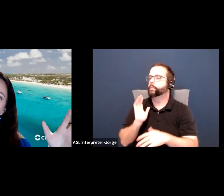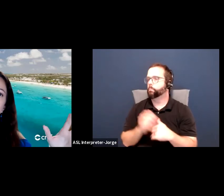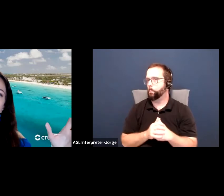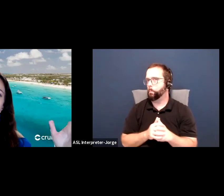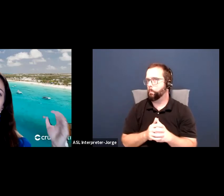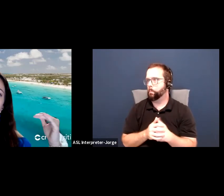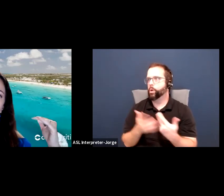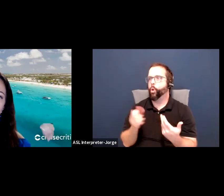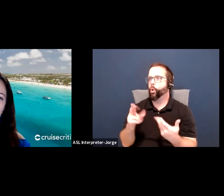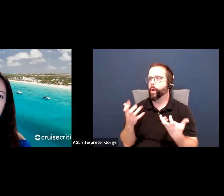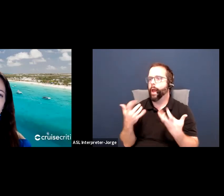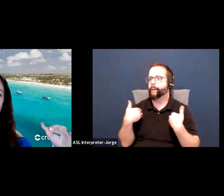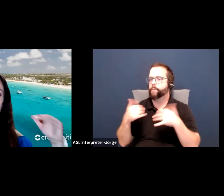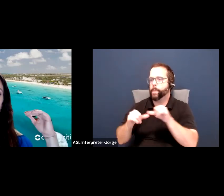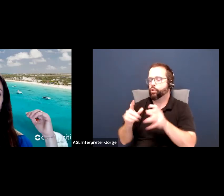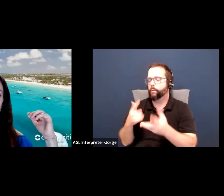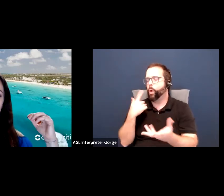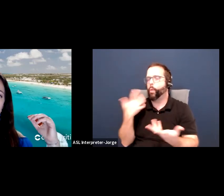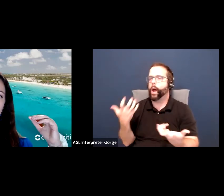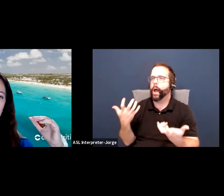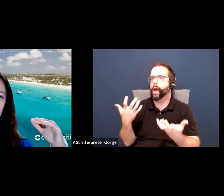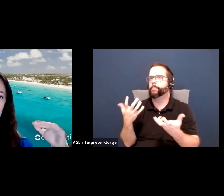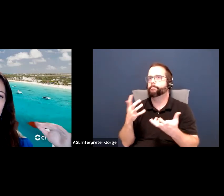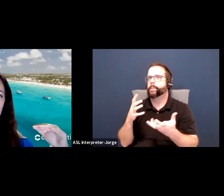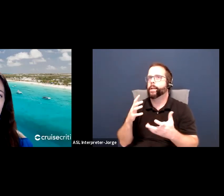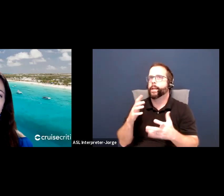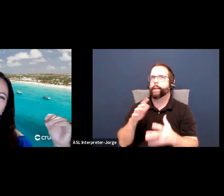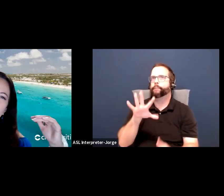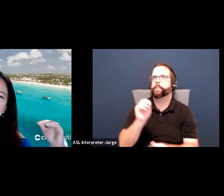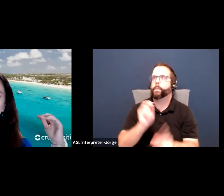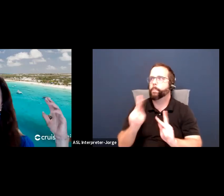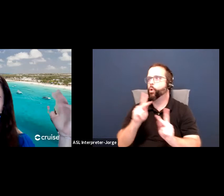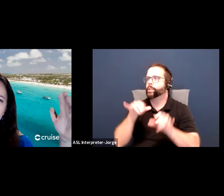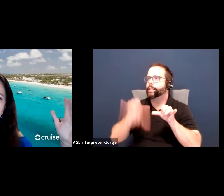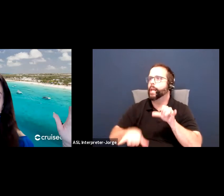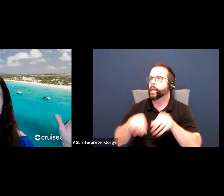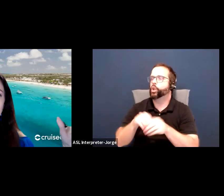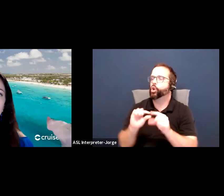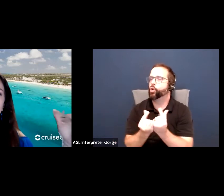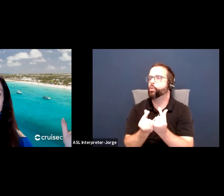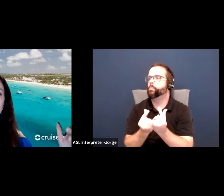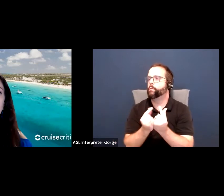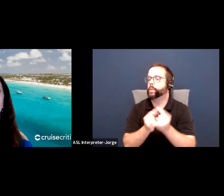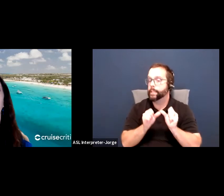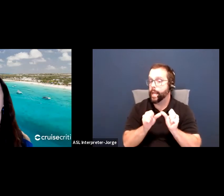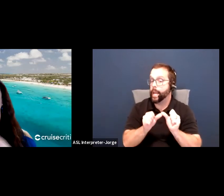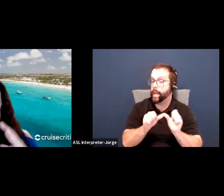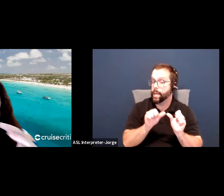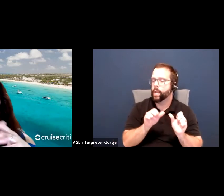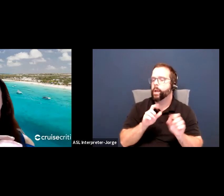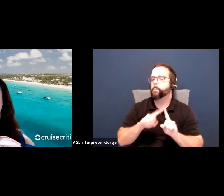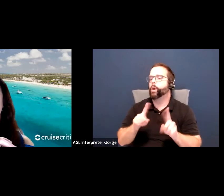want this many people to stay in the group and be sustaining, but we also want X amount of new people coming in.